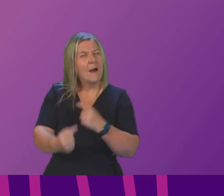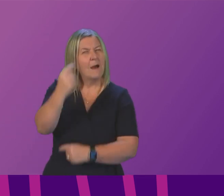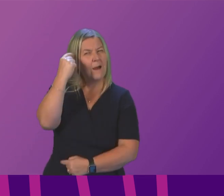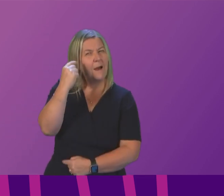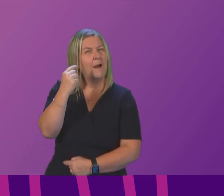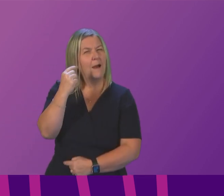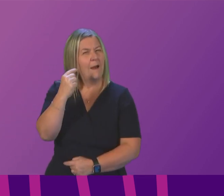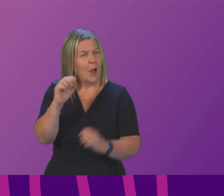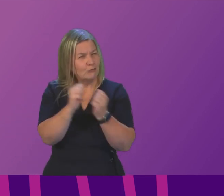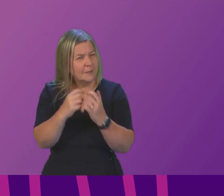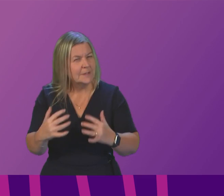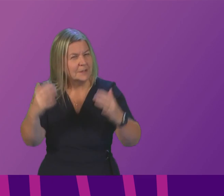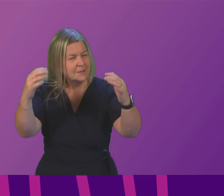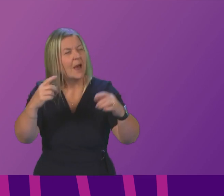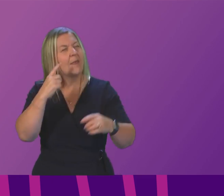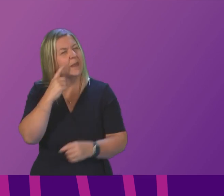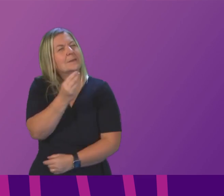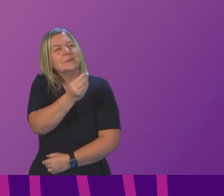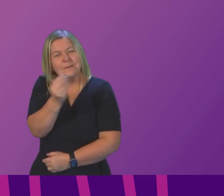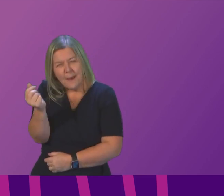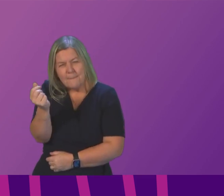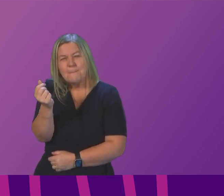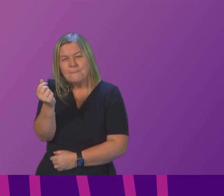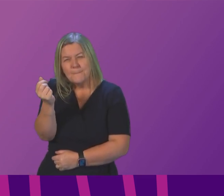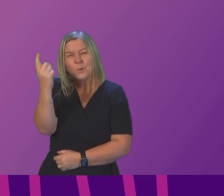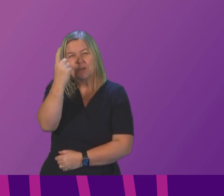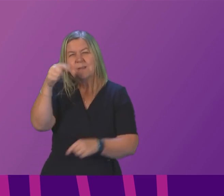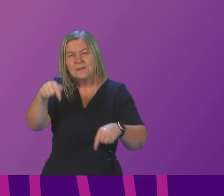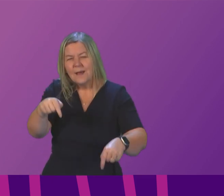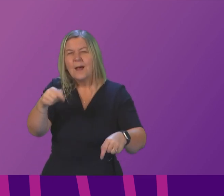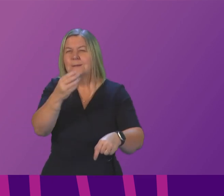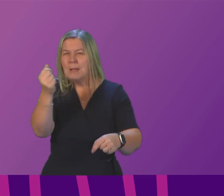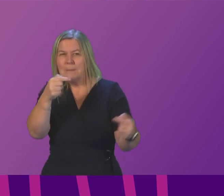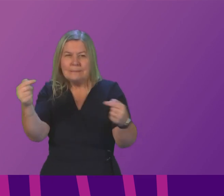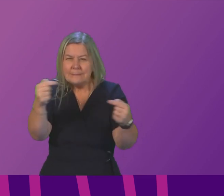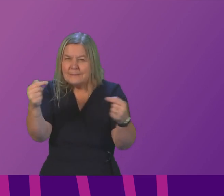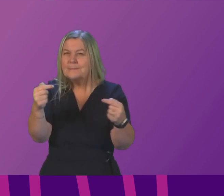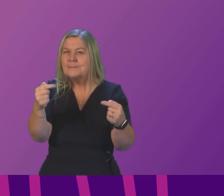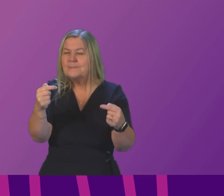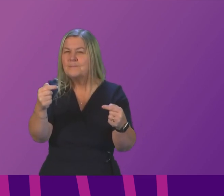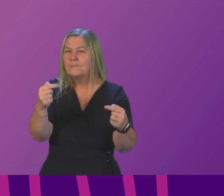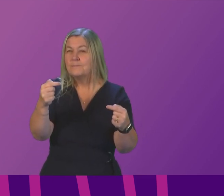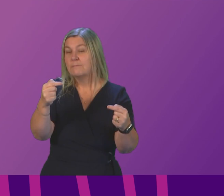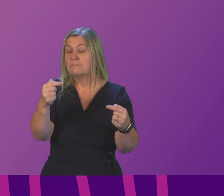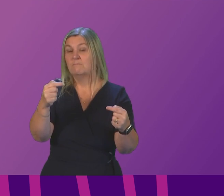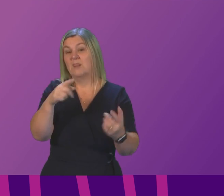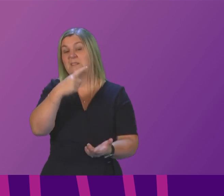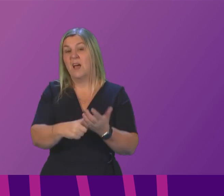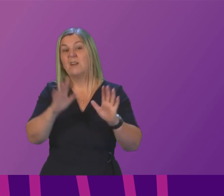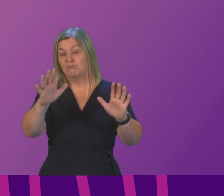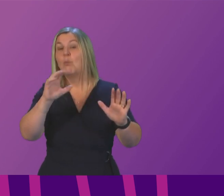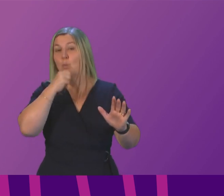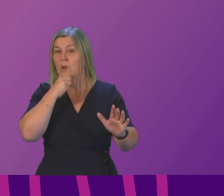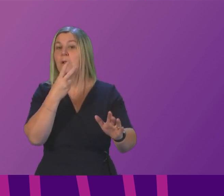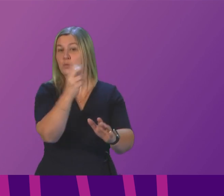its reservations about the 75% target when parliament was considering this and parliament took a decision to be that ambitious and I think parliament was right